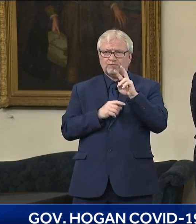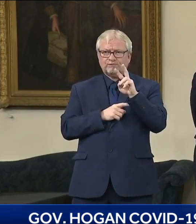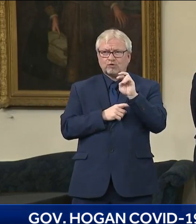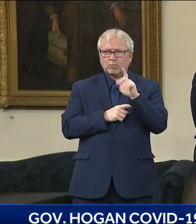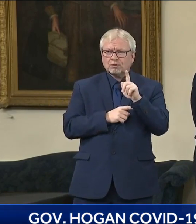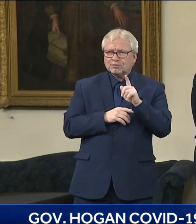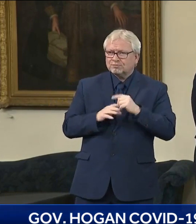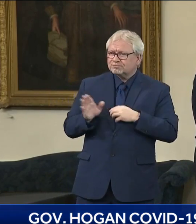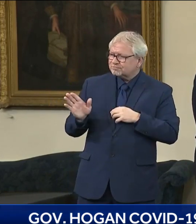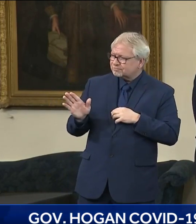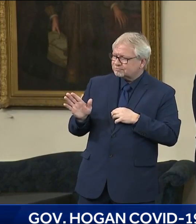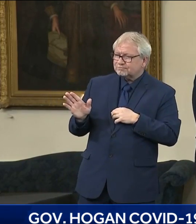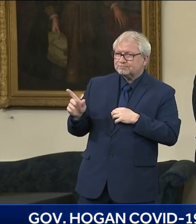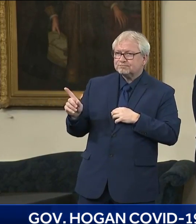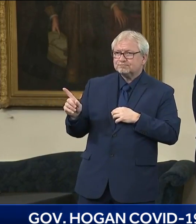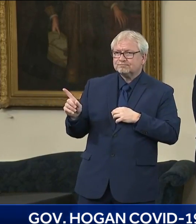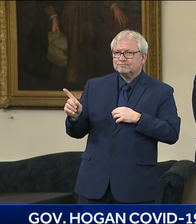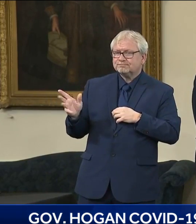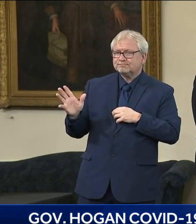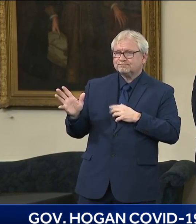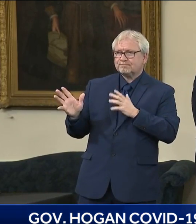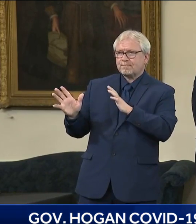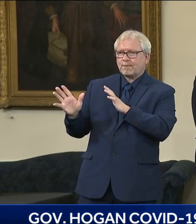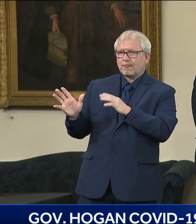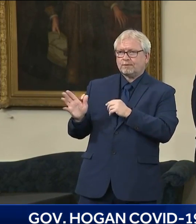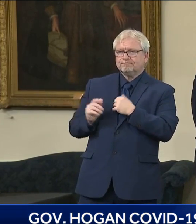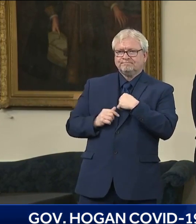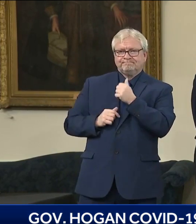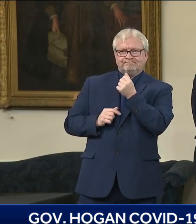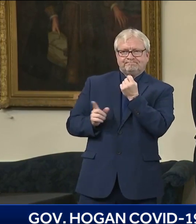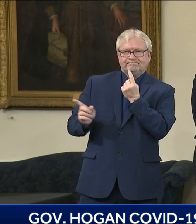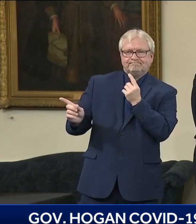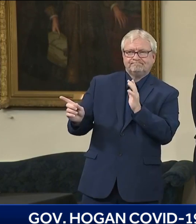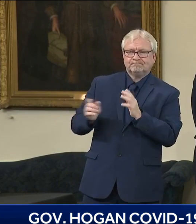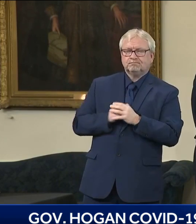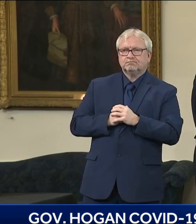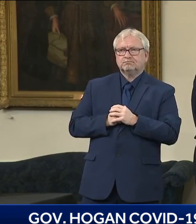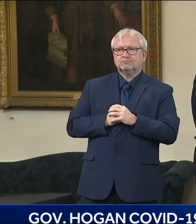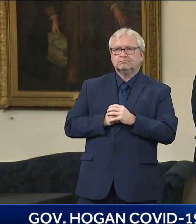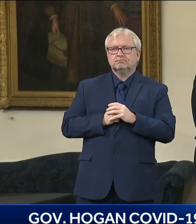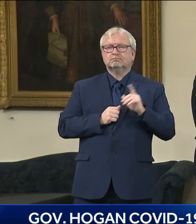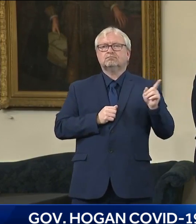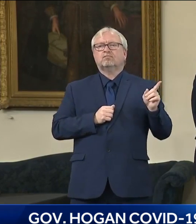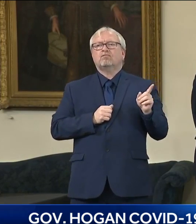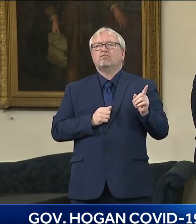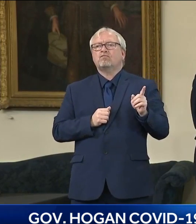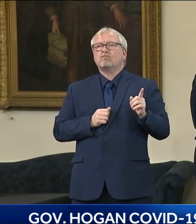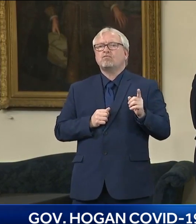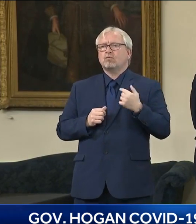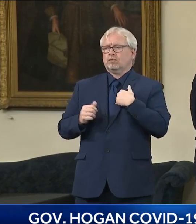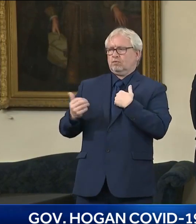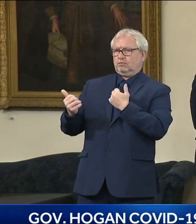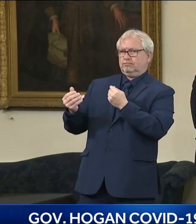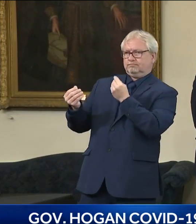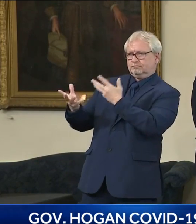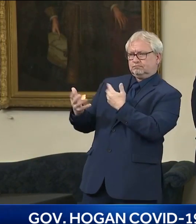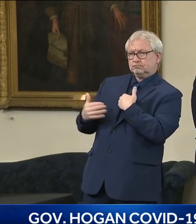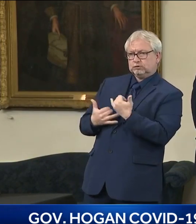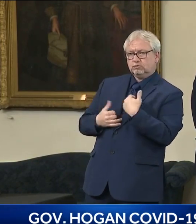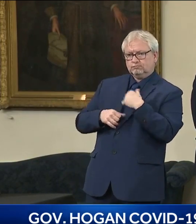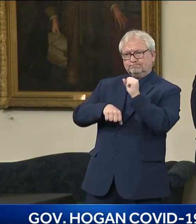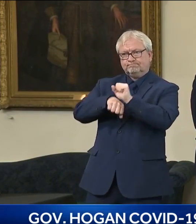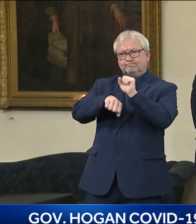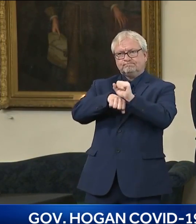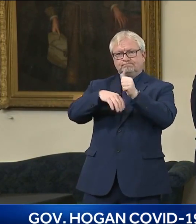Yes, just recently we worked together under a federal program for the long-term care facilities